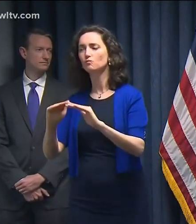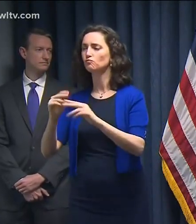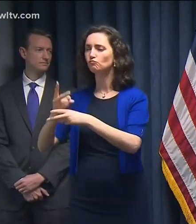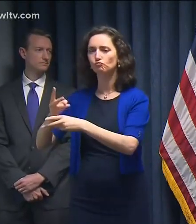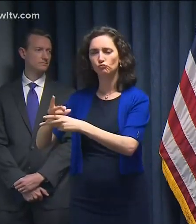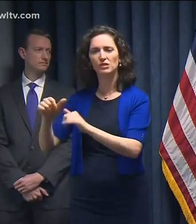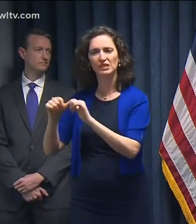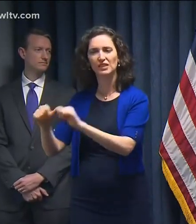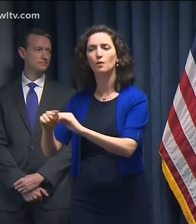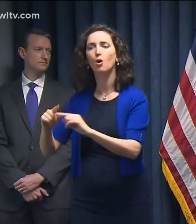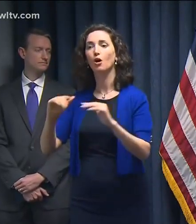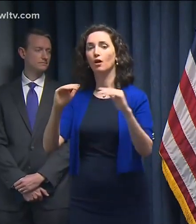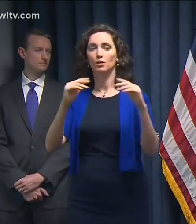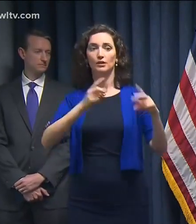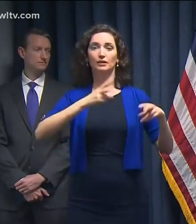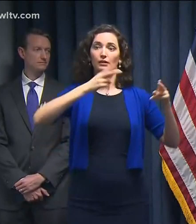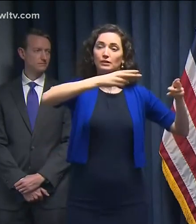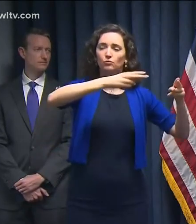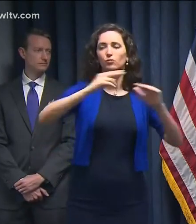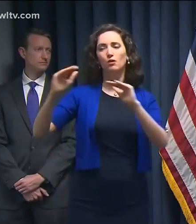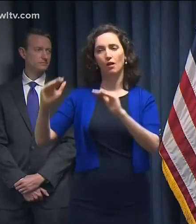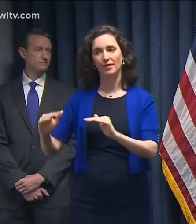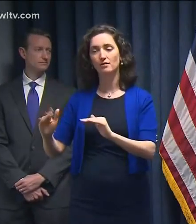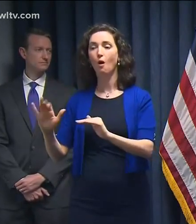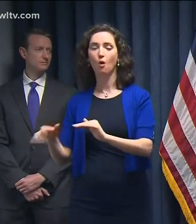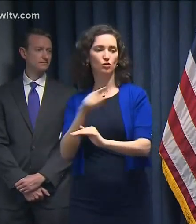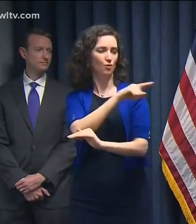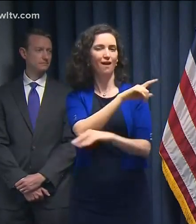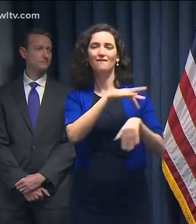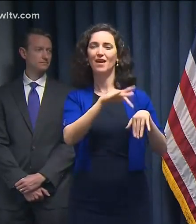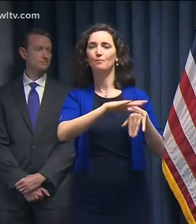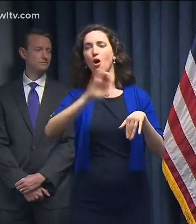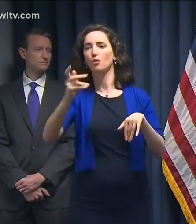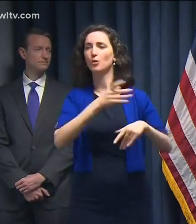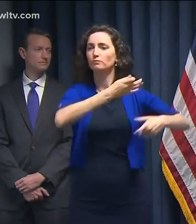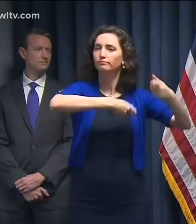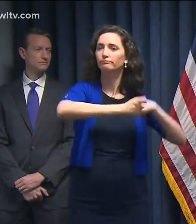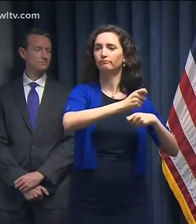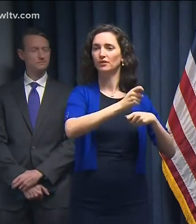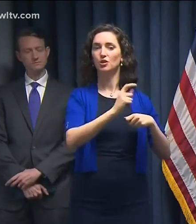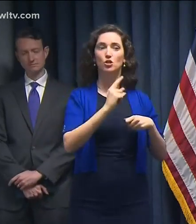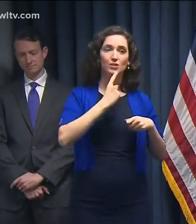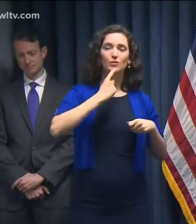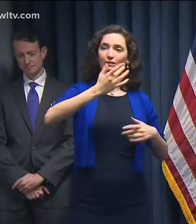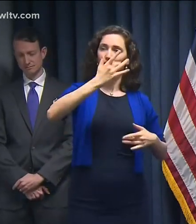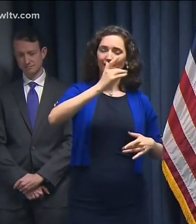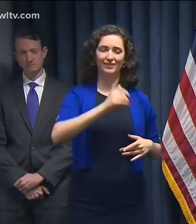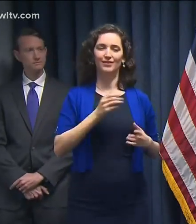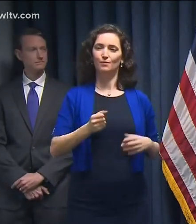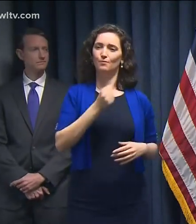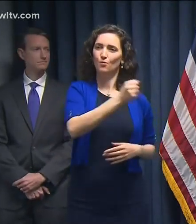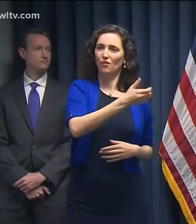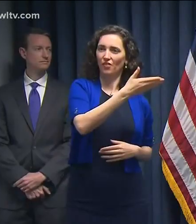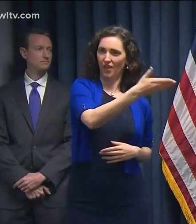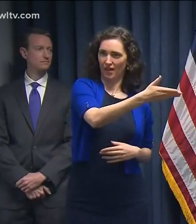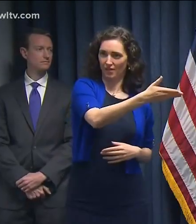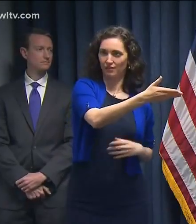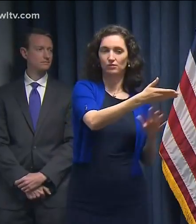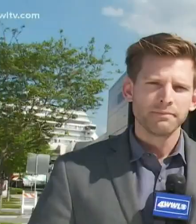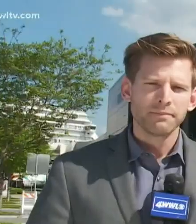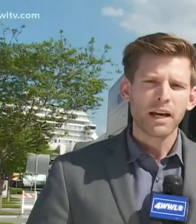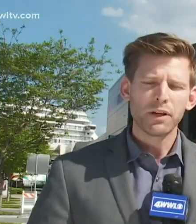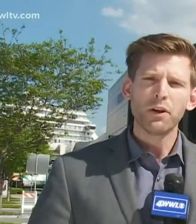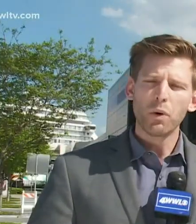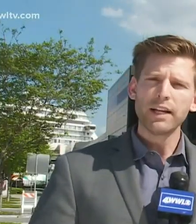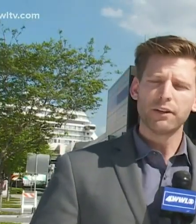makes it available to someone who does need that level of services. And so we have some strategies that we're looking at that we're going to make an announcement on very, very